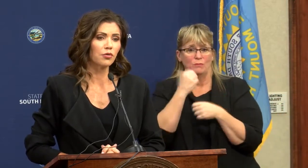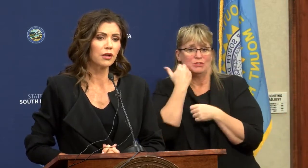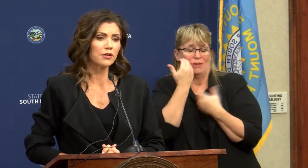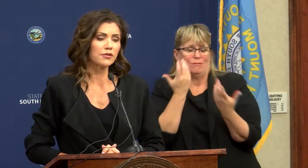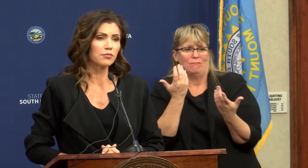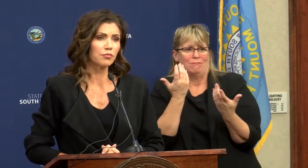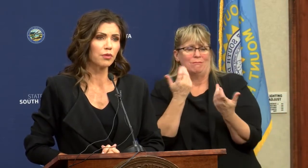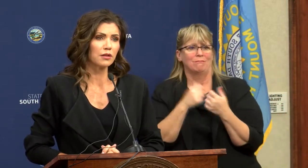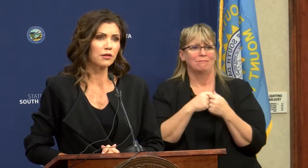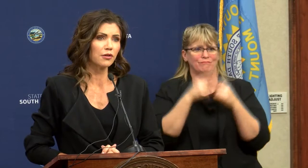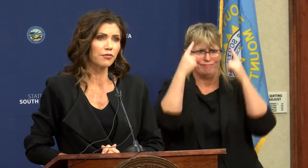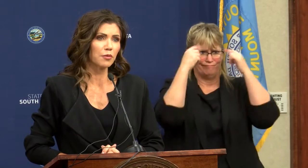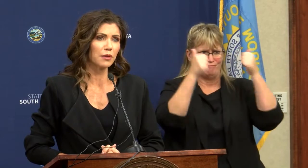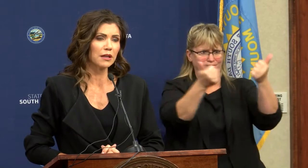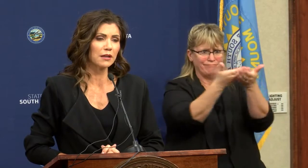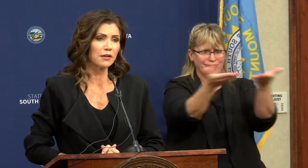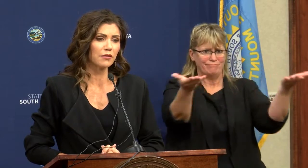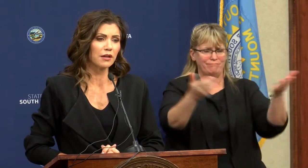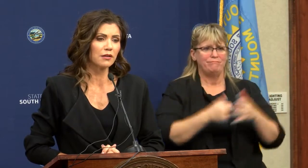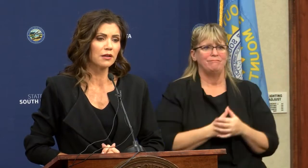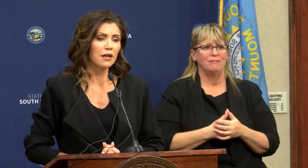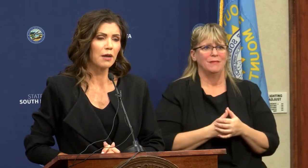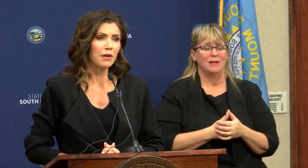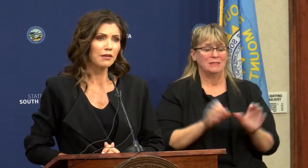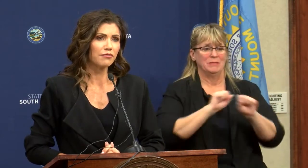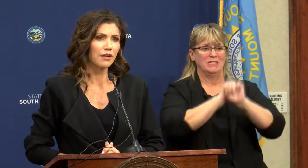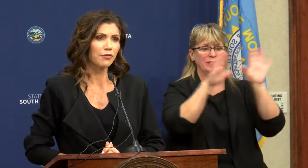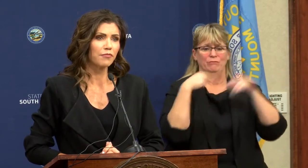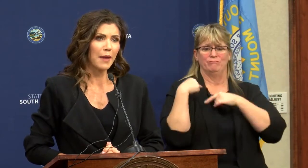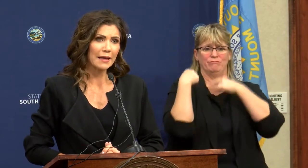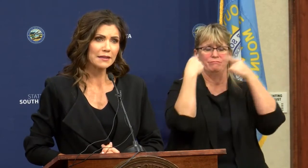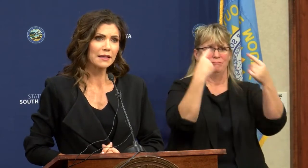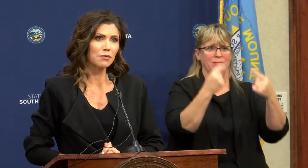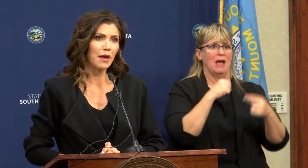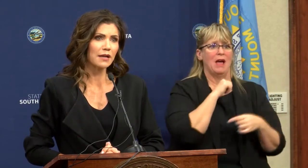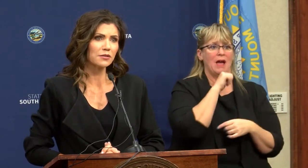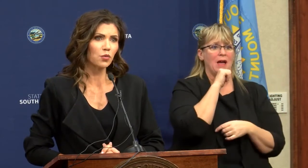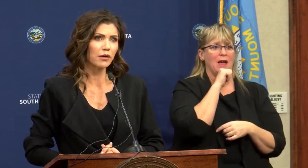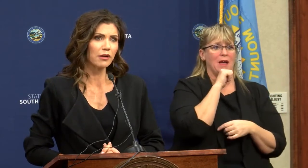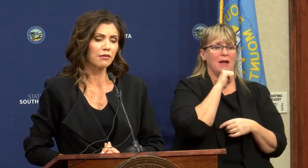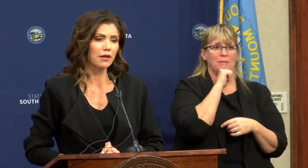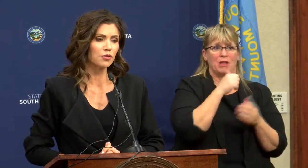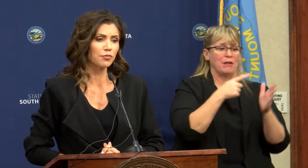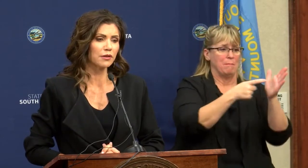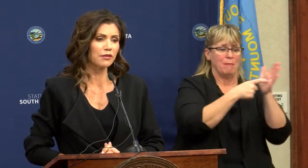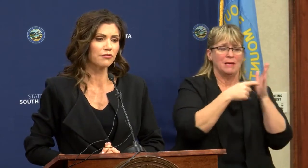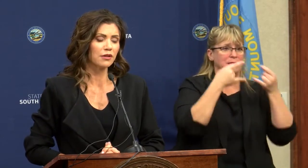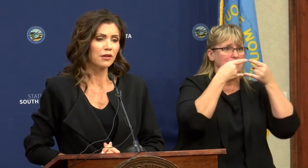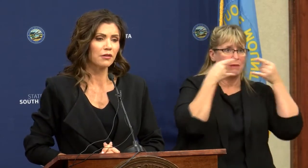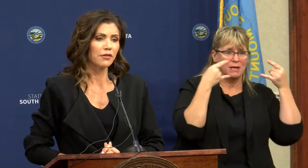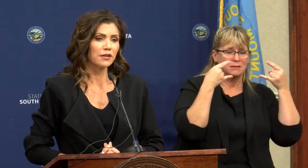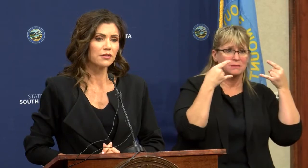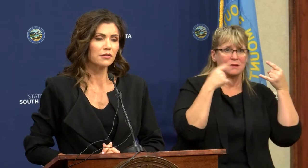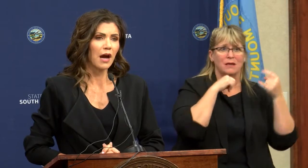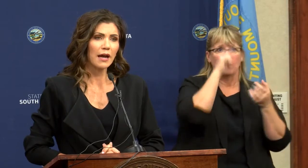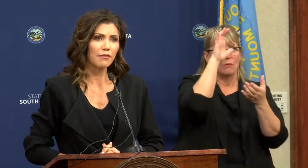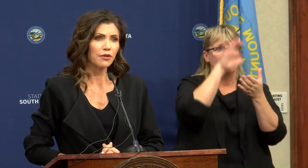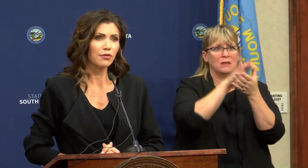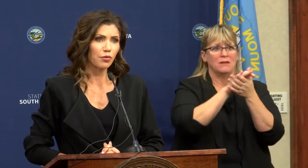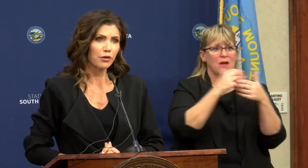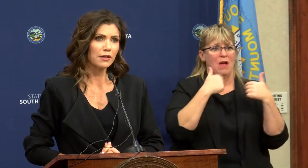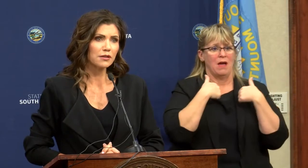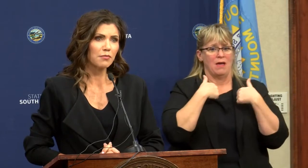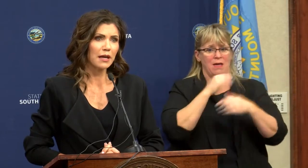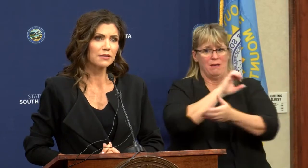You know, it has been clear from the beginning that I'm not in favor of mandating mask wearing. I don't believe that I